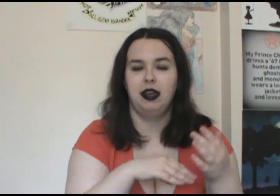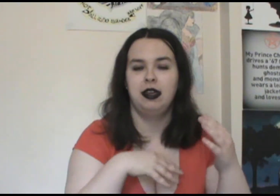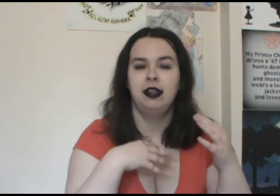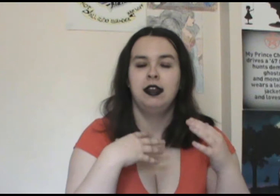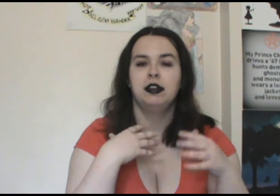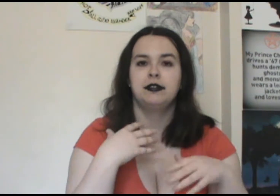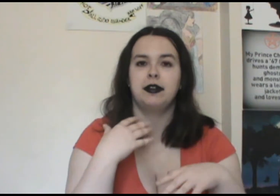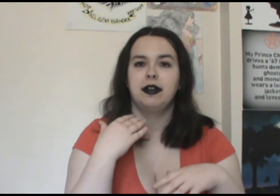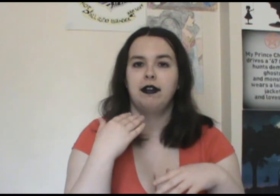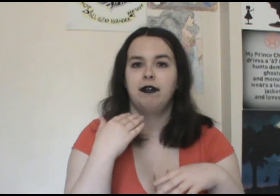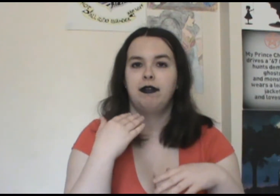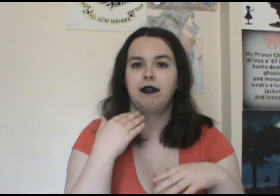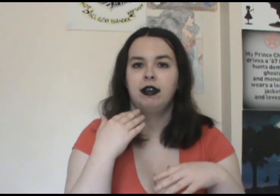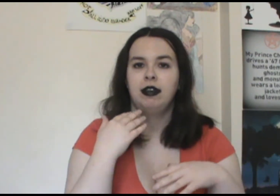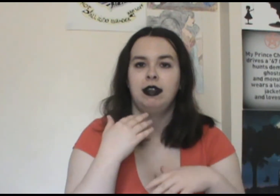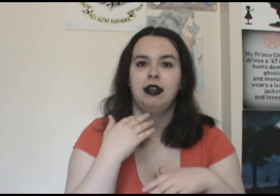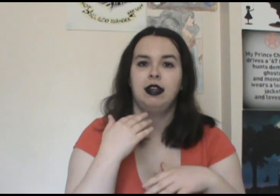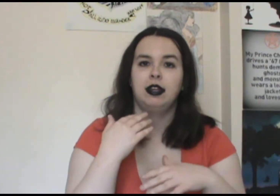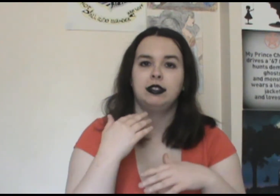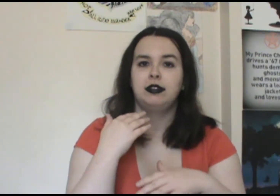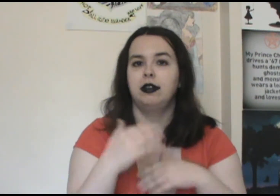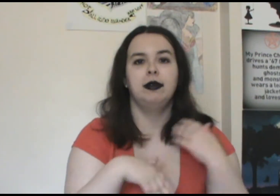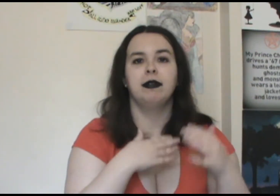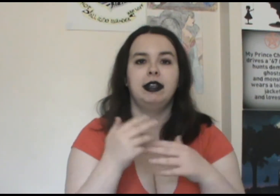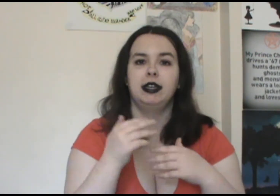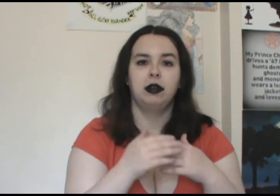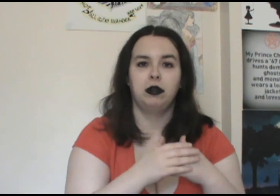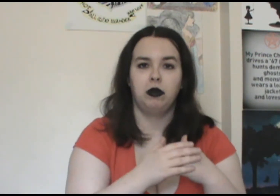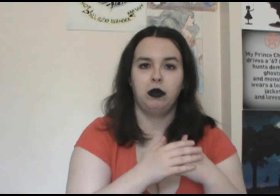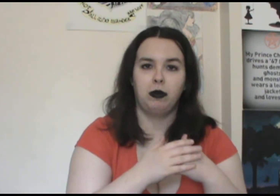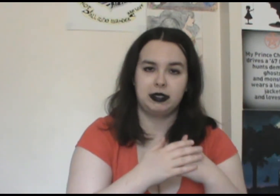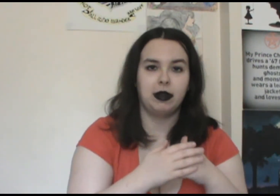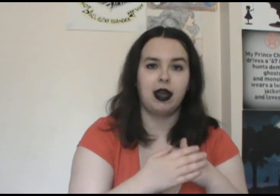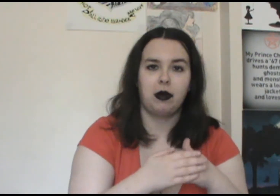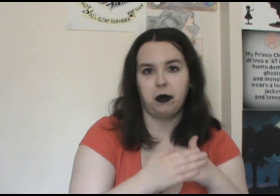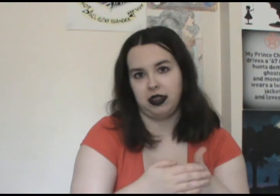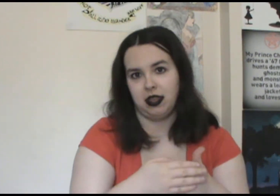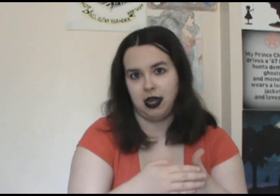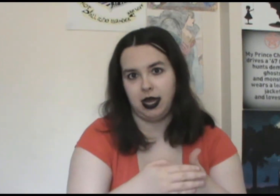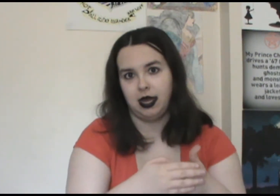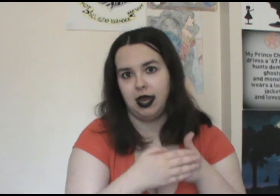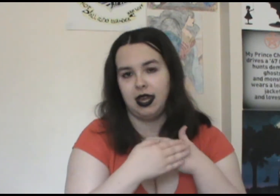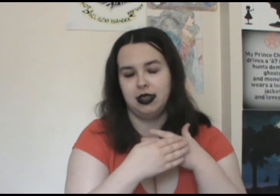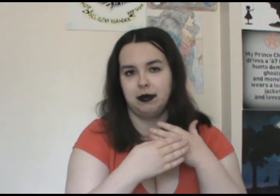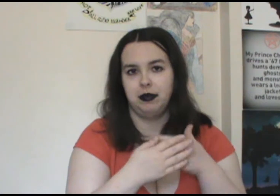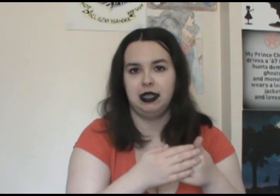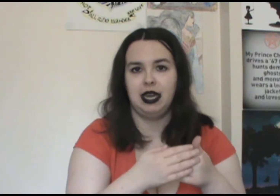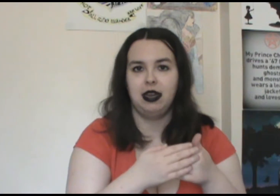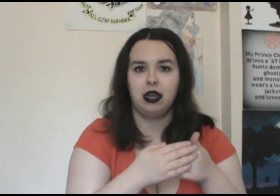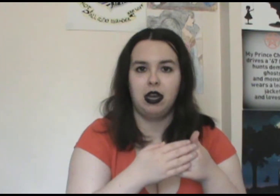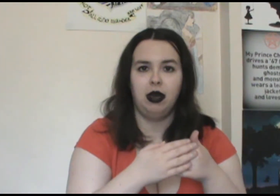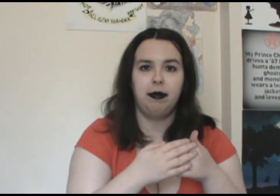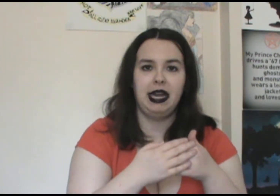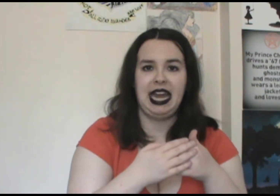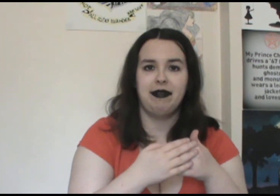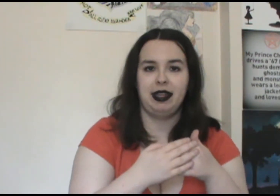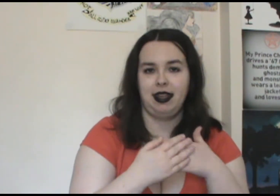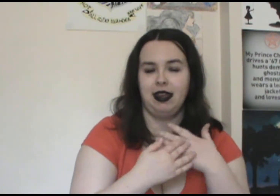sort of slowly revealing what's going on with Lenny and them doing that by having like